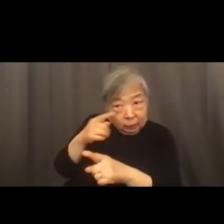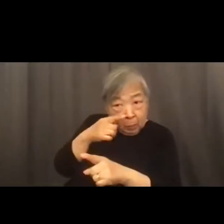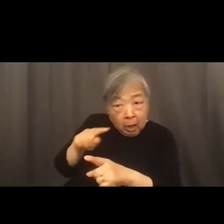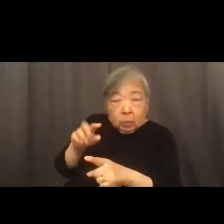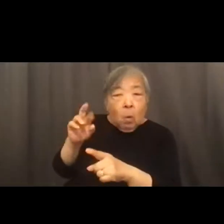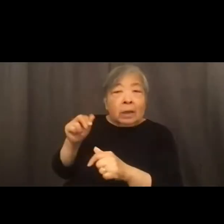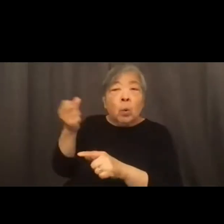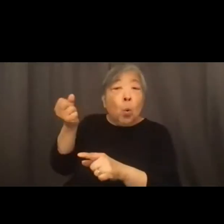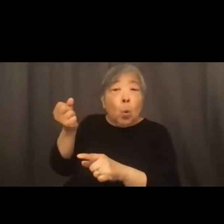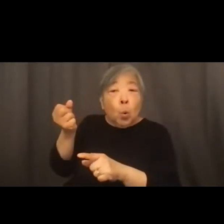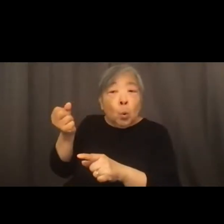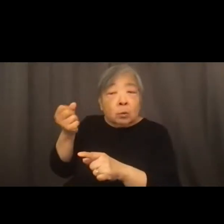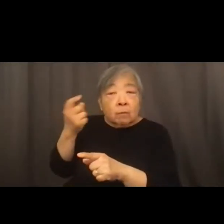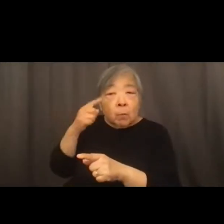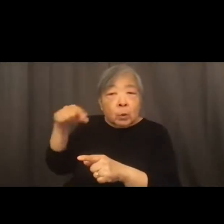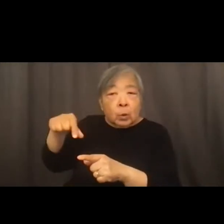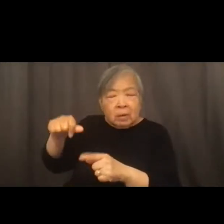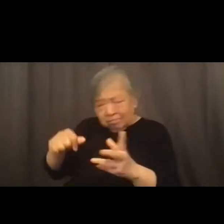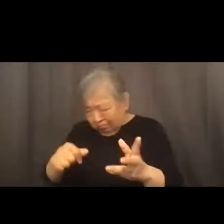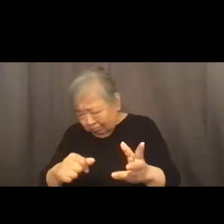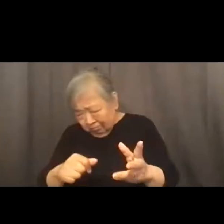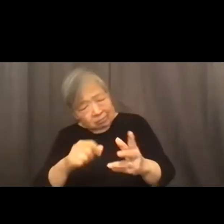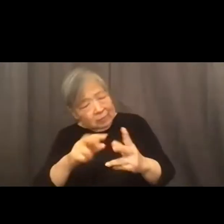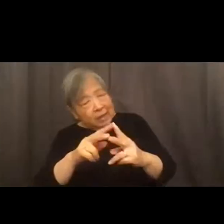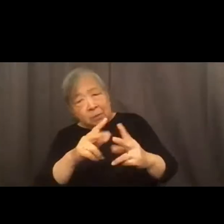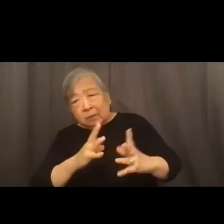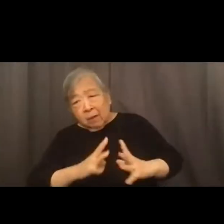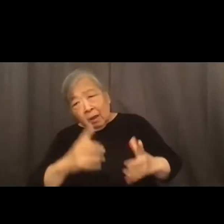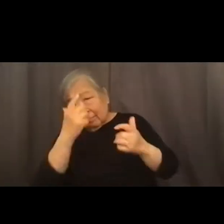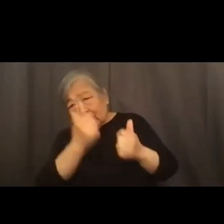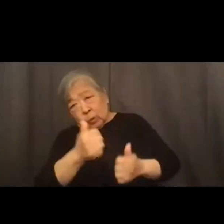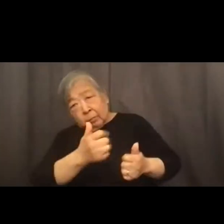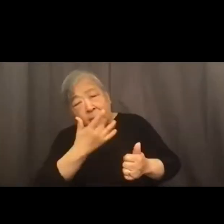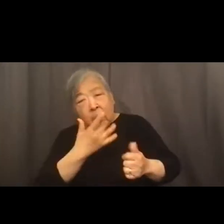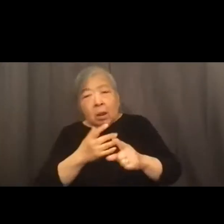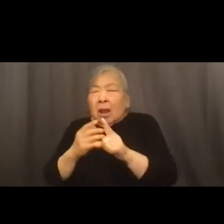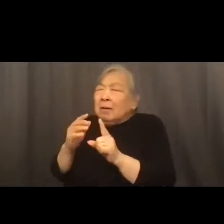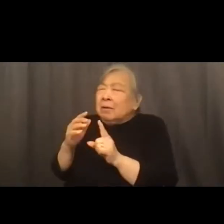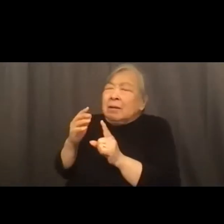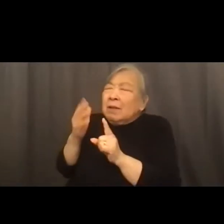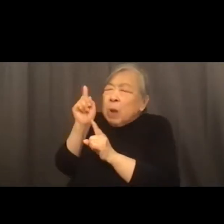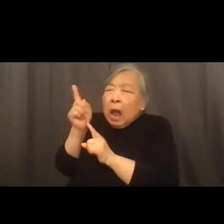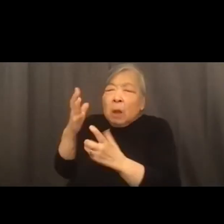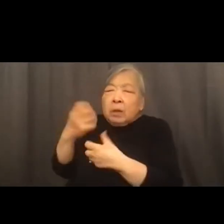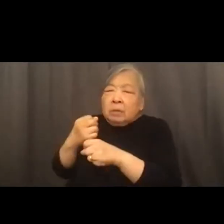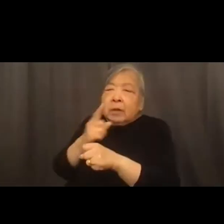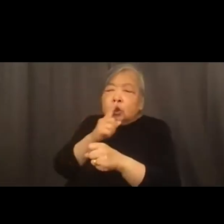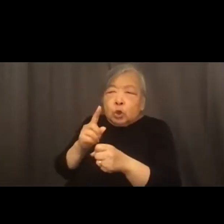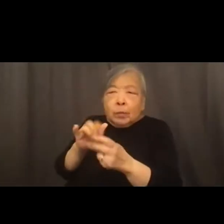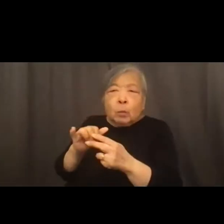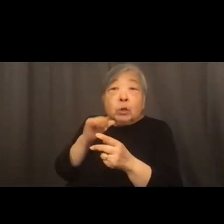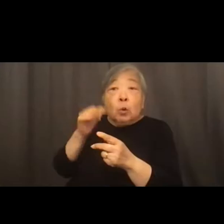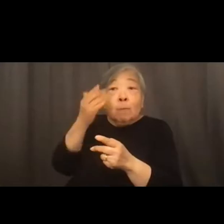save it for the Q&A. Either way works for me, whichever you prefer. Okay, we've got just a minute here. I just want to make sure that we don't lose track of this